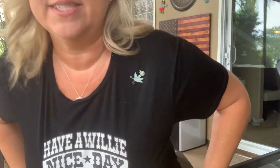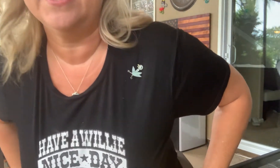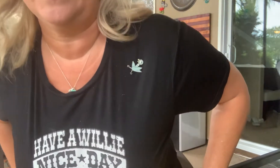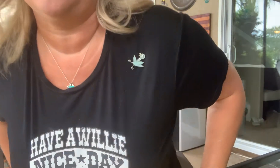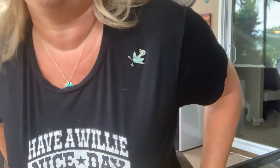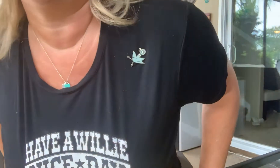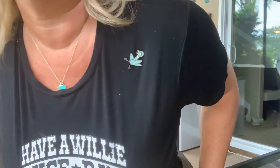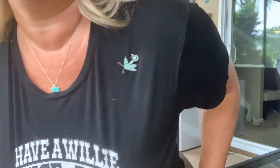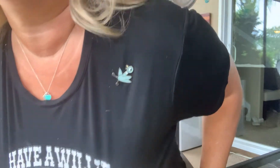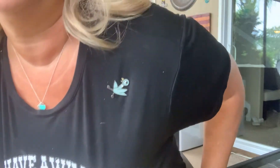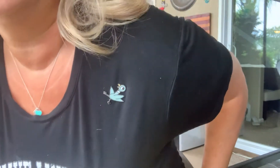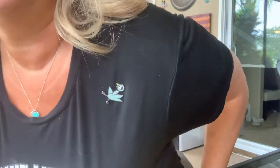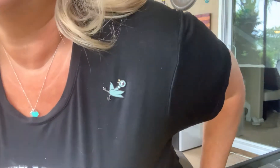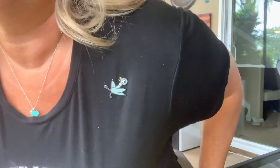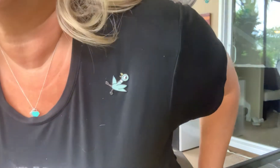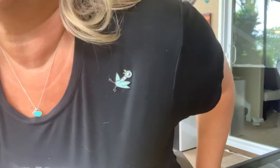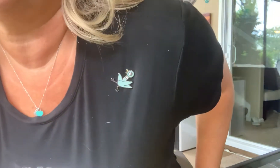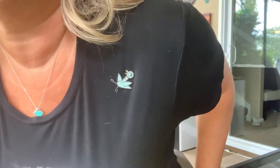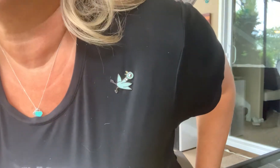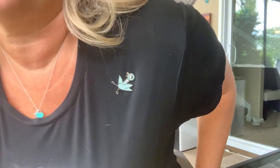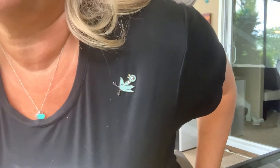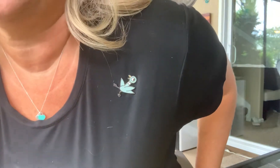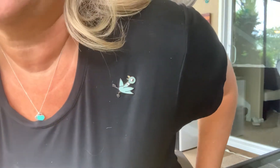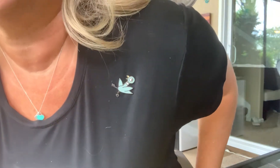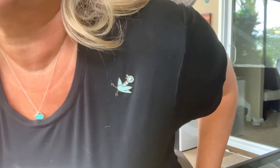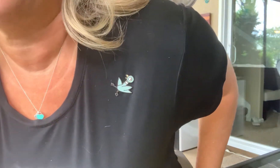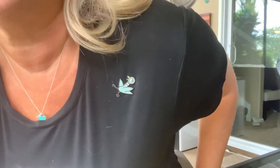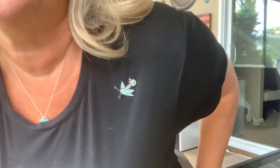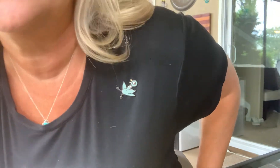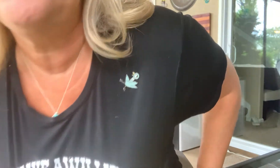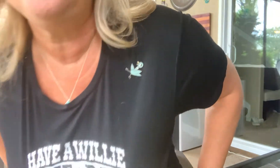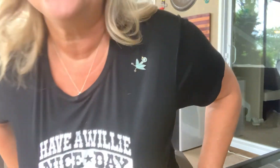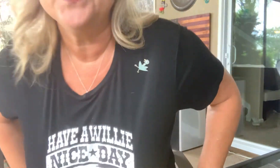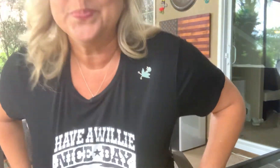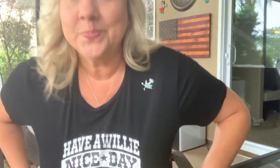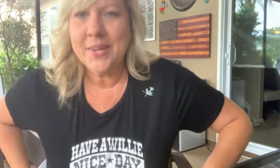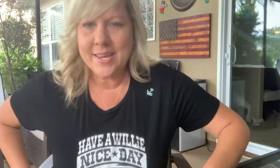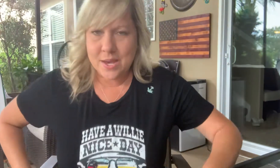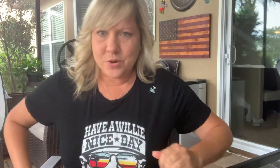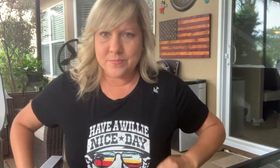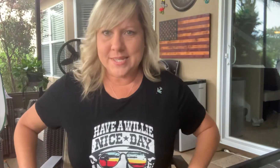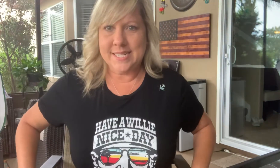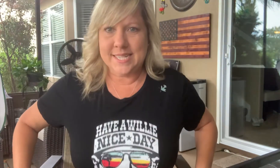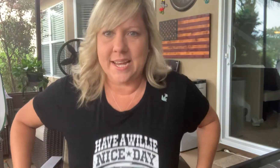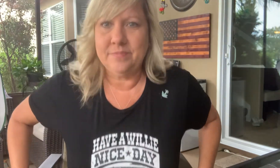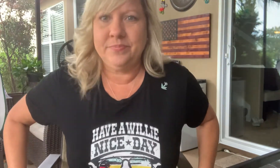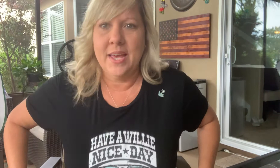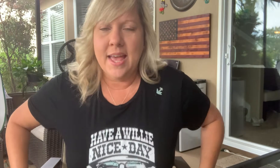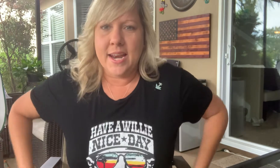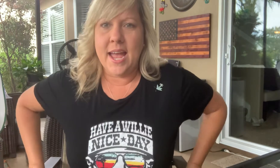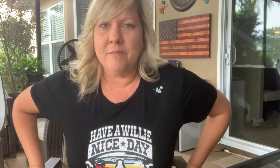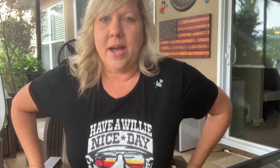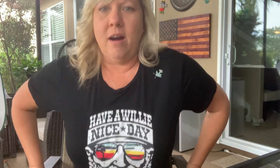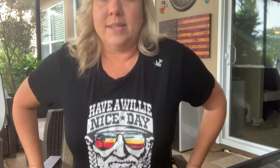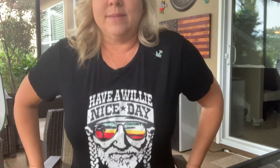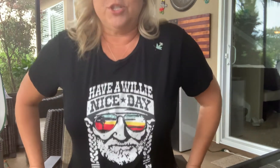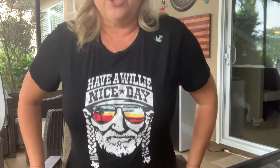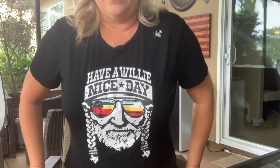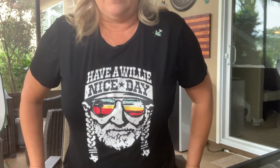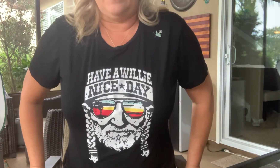today on my shirt. If you didn't notice him already. I spy pigeon. He came with me today. And I have my awesome shirt on.